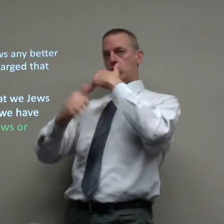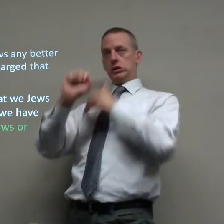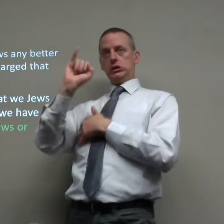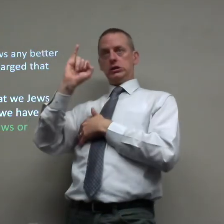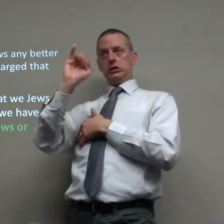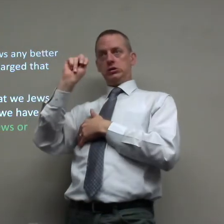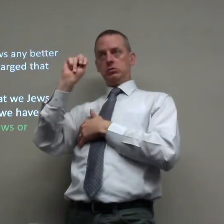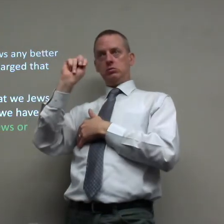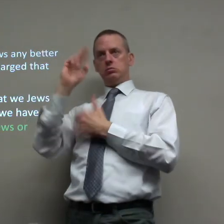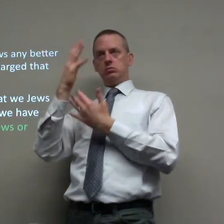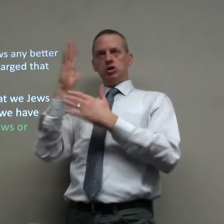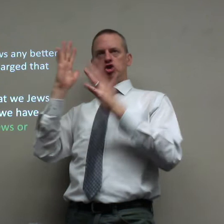all of us are in your sin